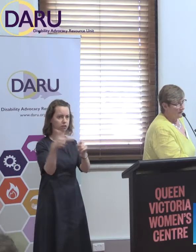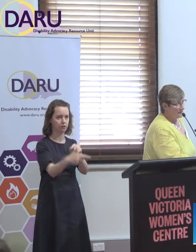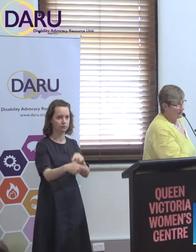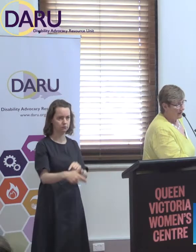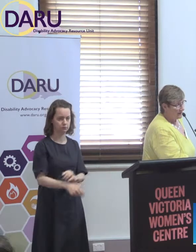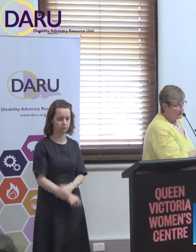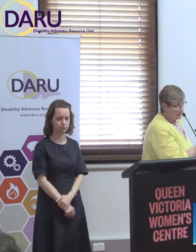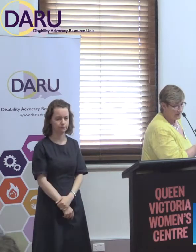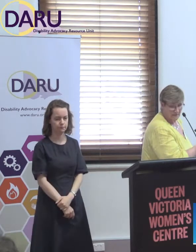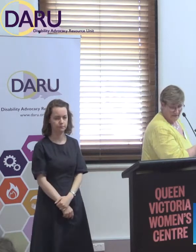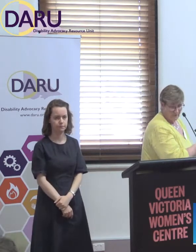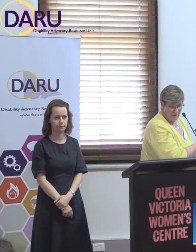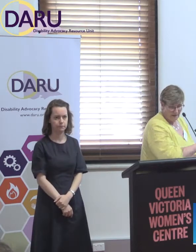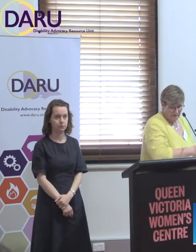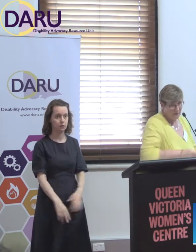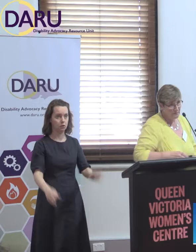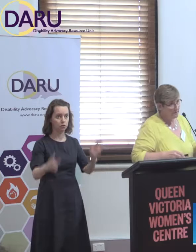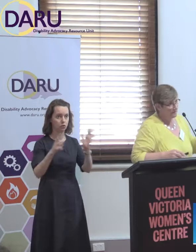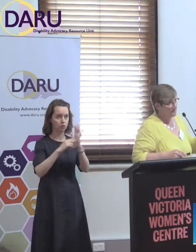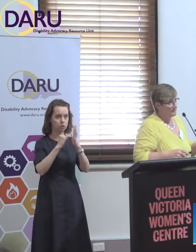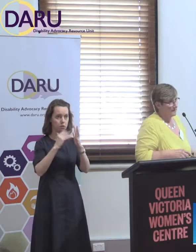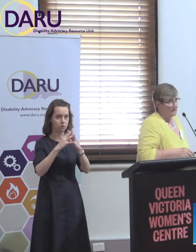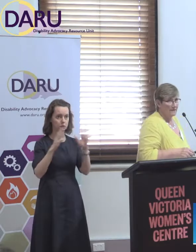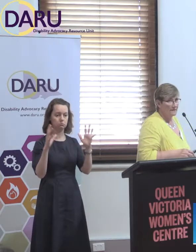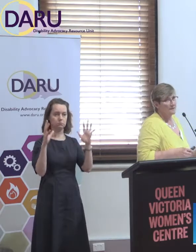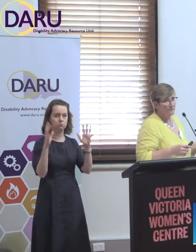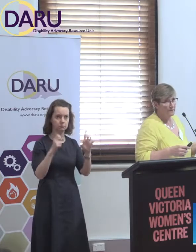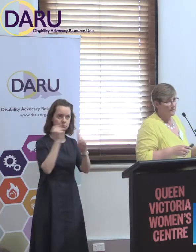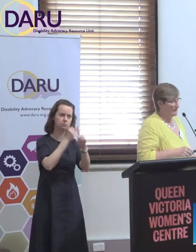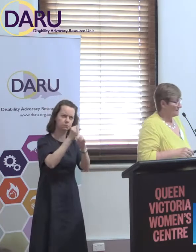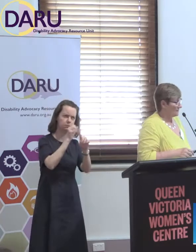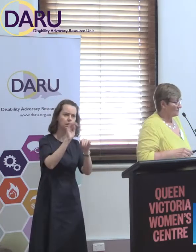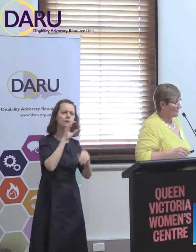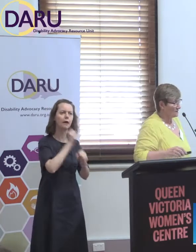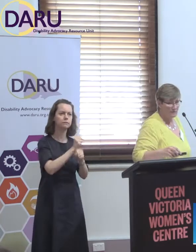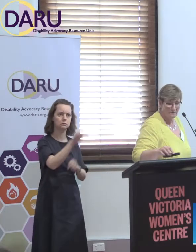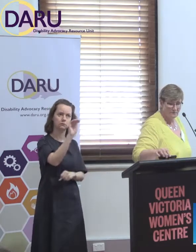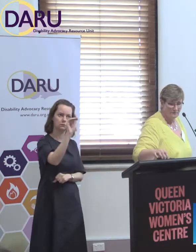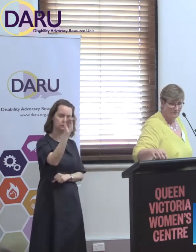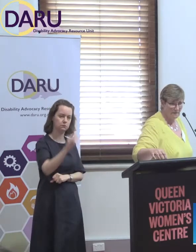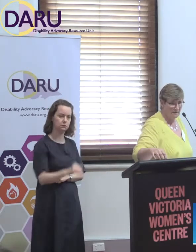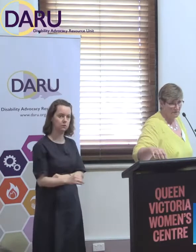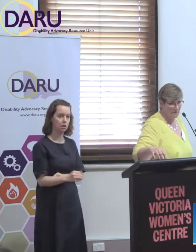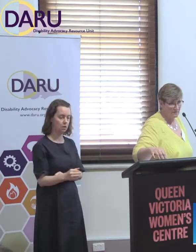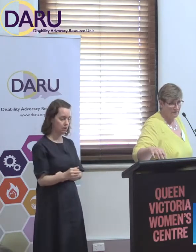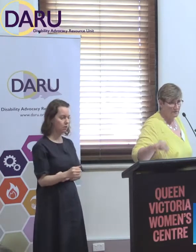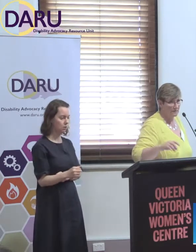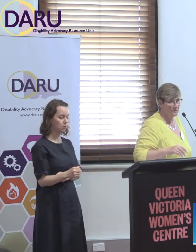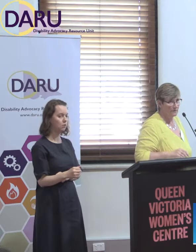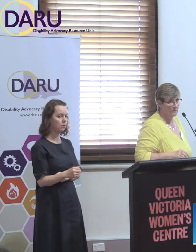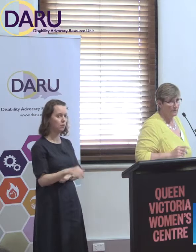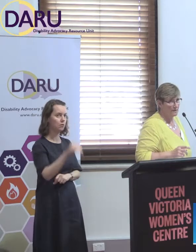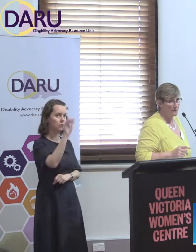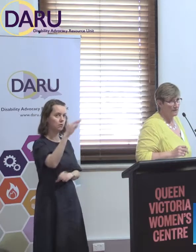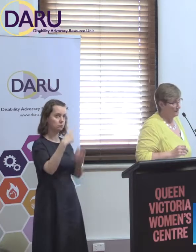And so, they are busily campaigning. They're using this cost-benefit analysis as one of the things that they are trying to demonstrate to the New